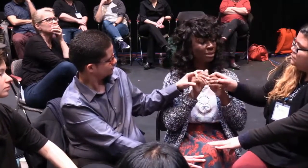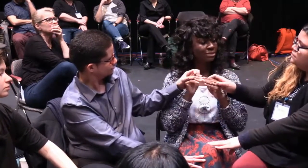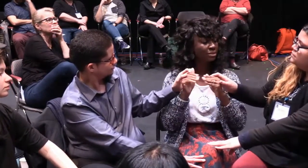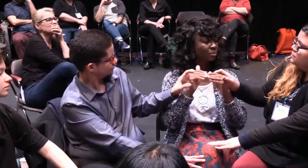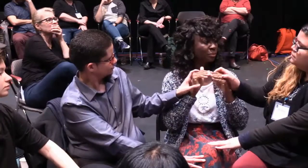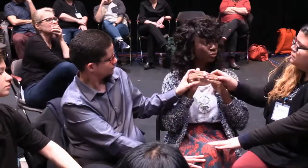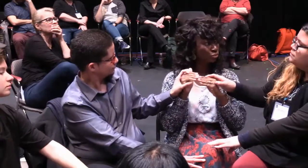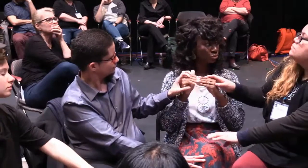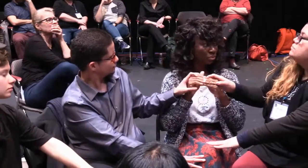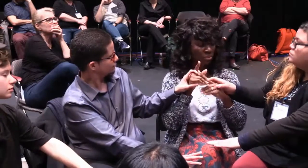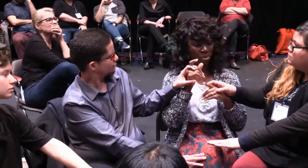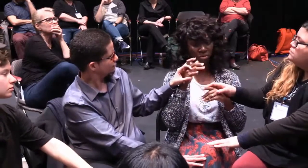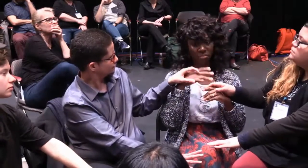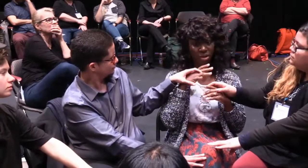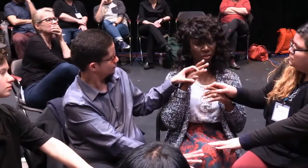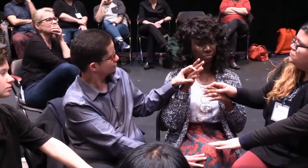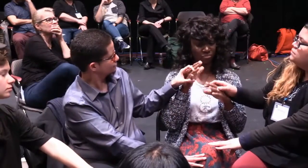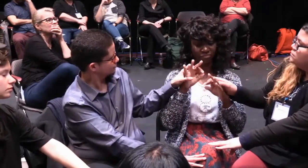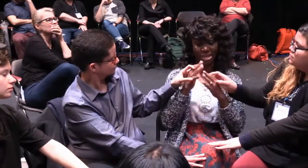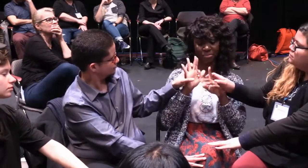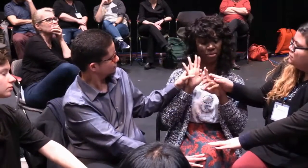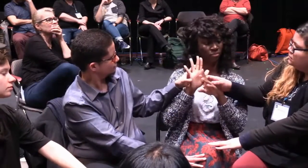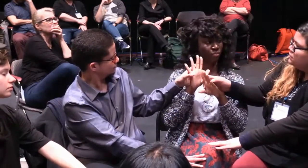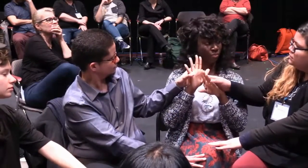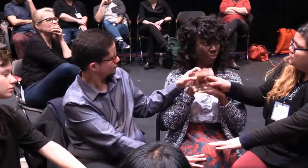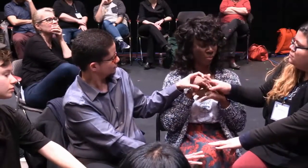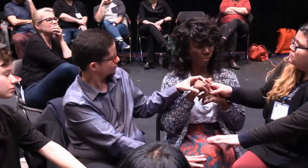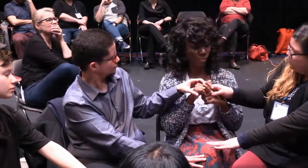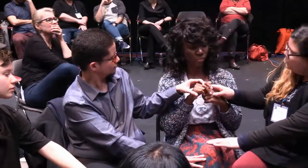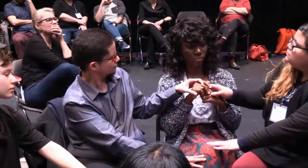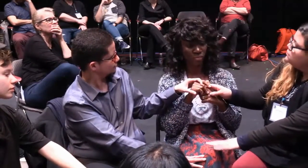My mother taught me how to treat other people as equals.